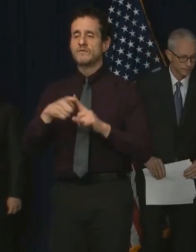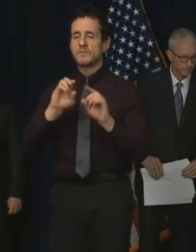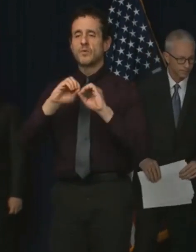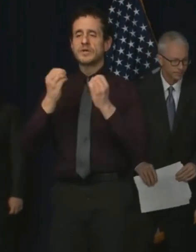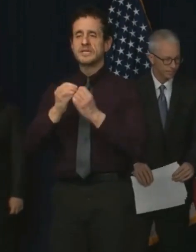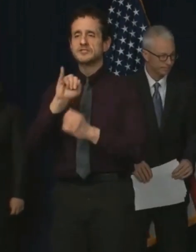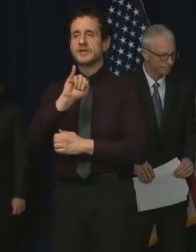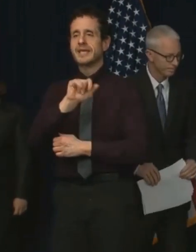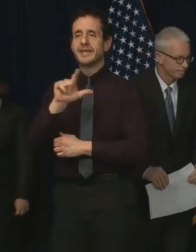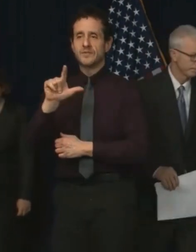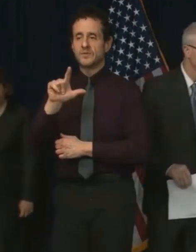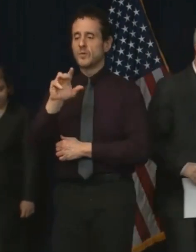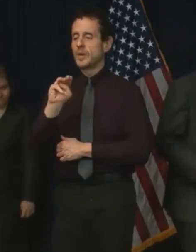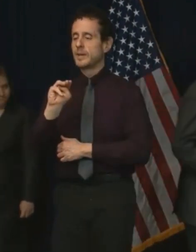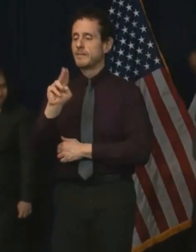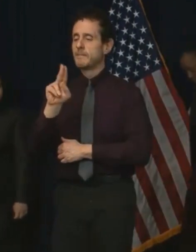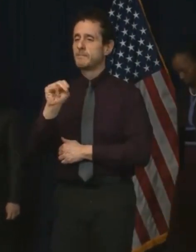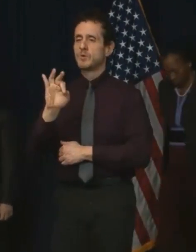Thank you, Brad.